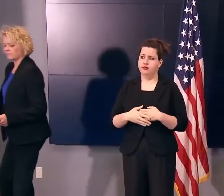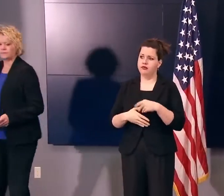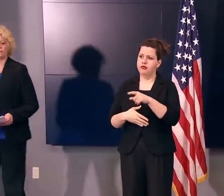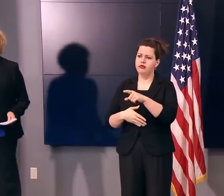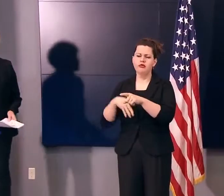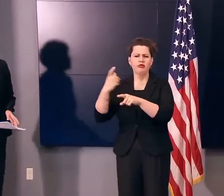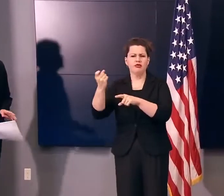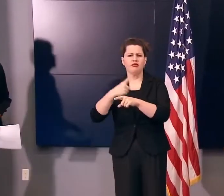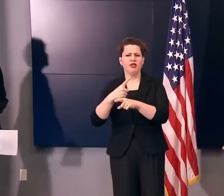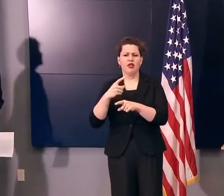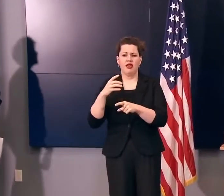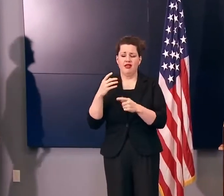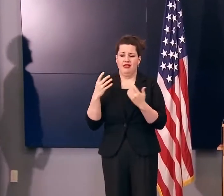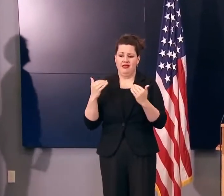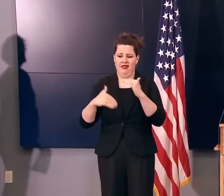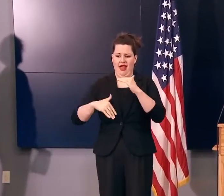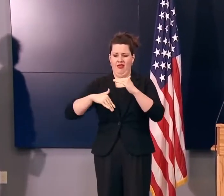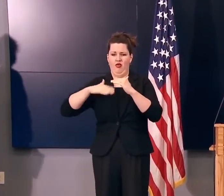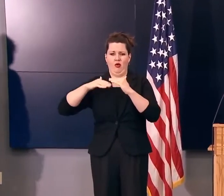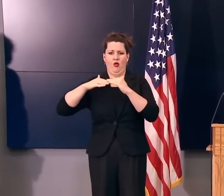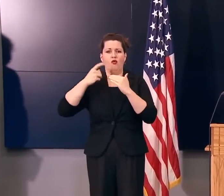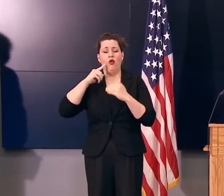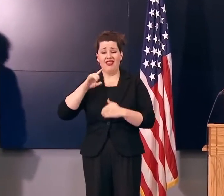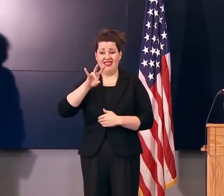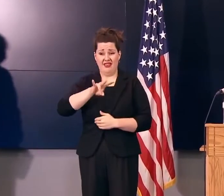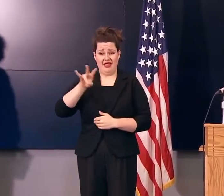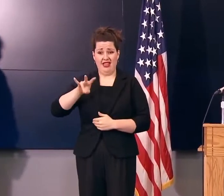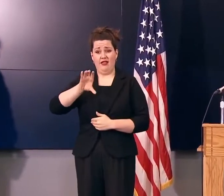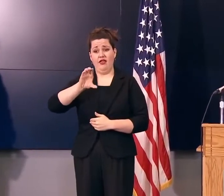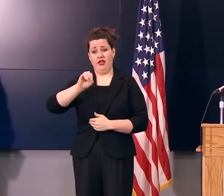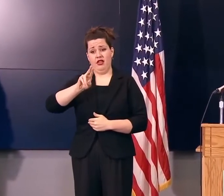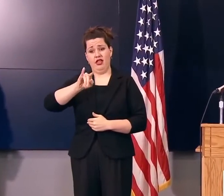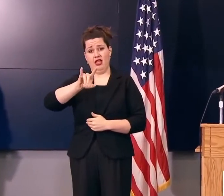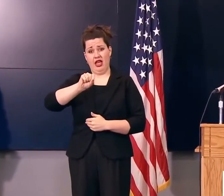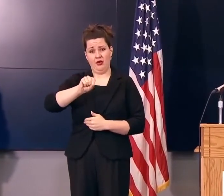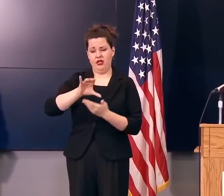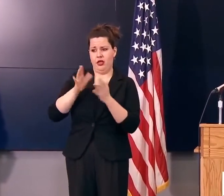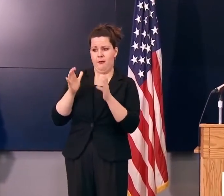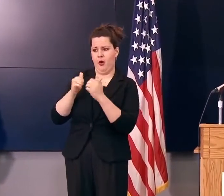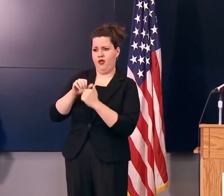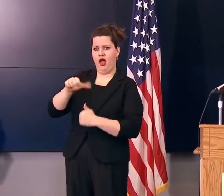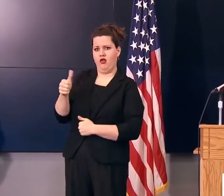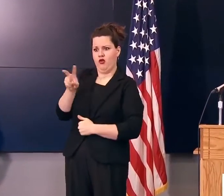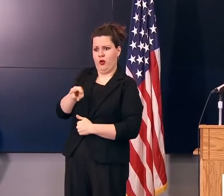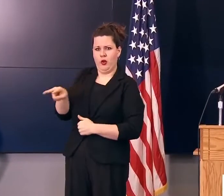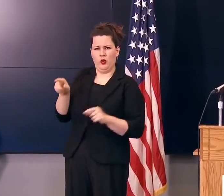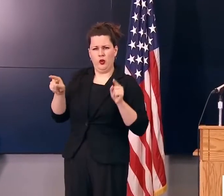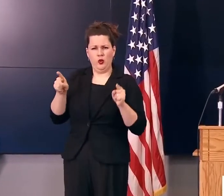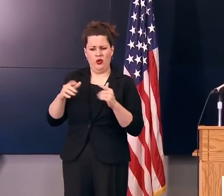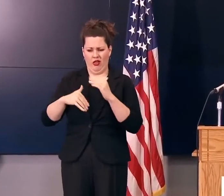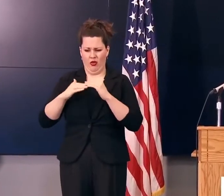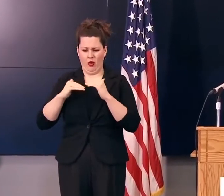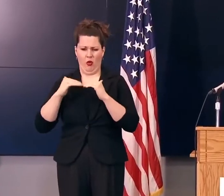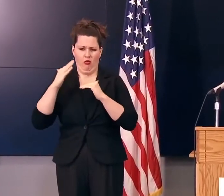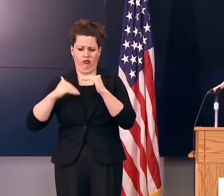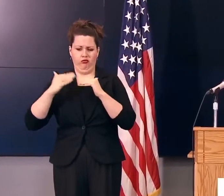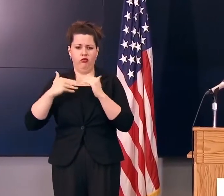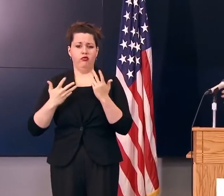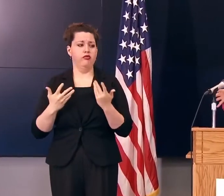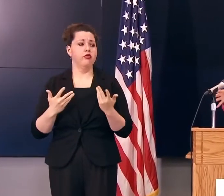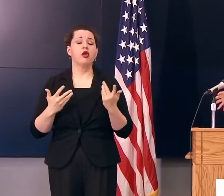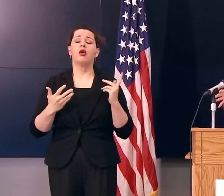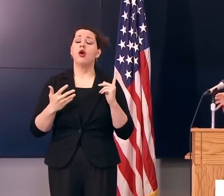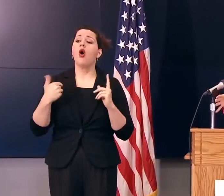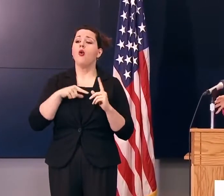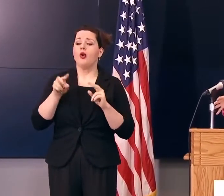the threshold is here for the 77 counties versus the 22? Yeah. So what we're taking a look at is virus